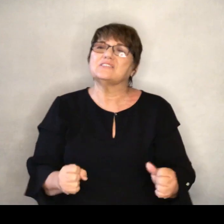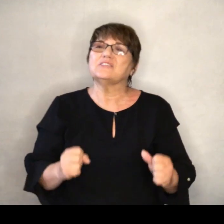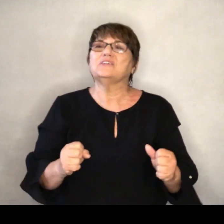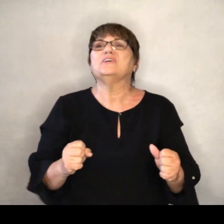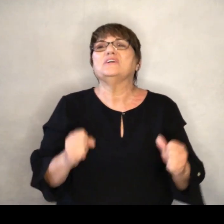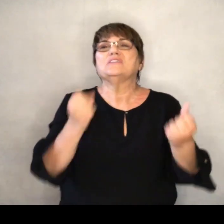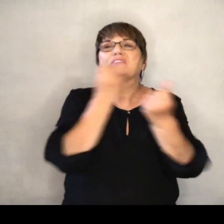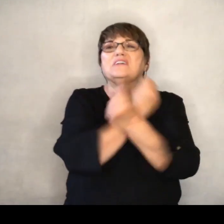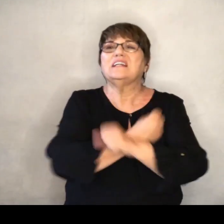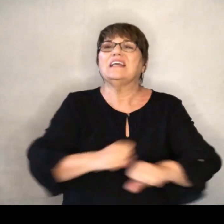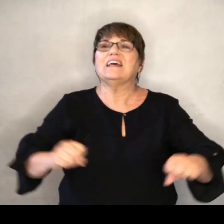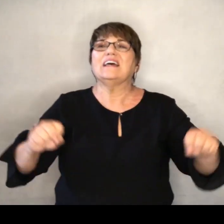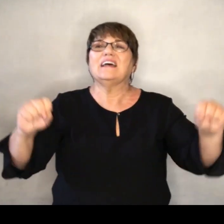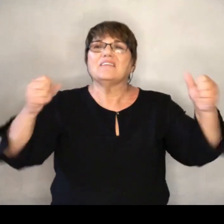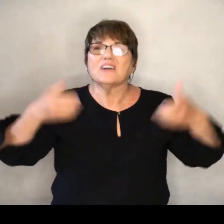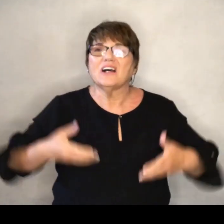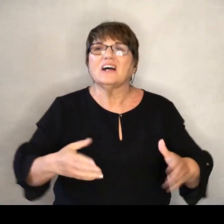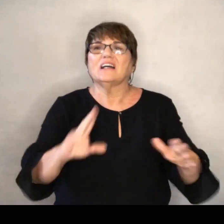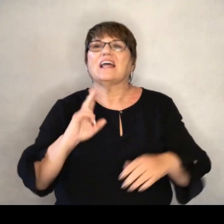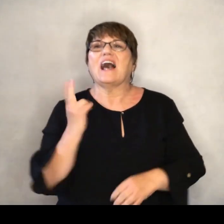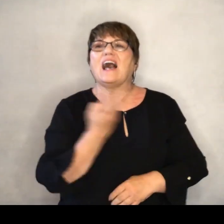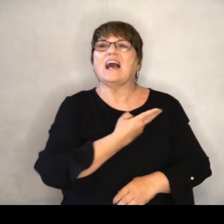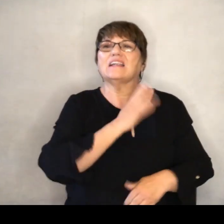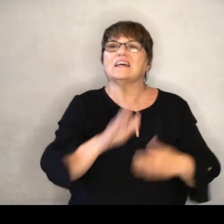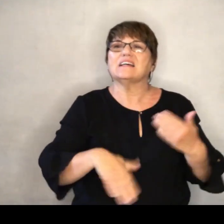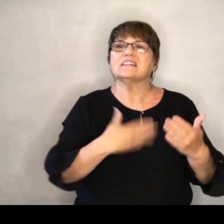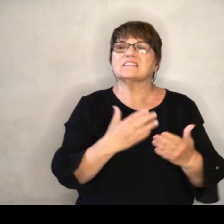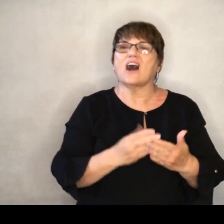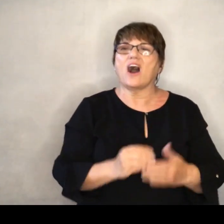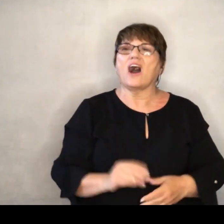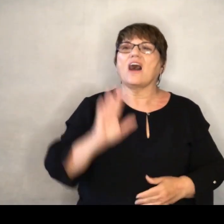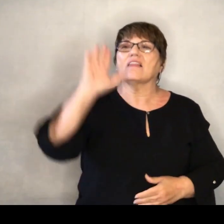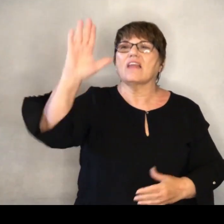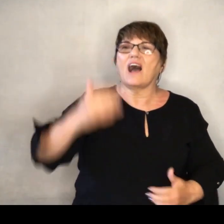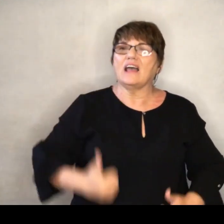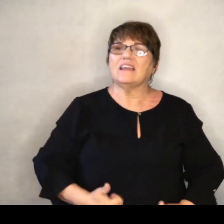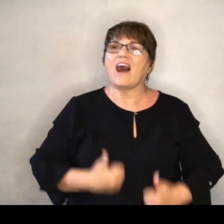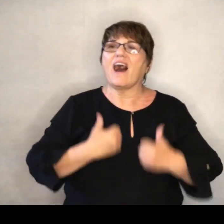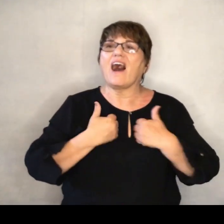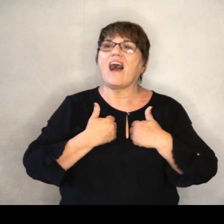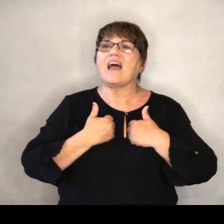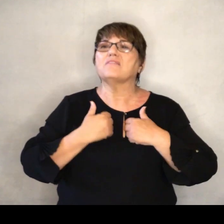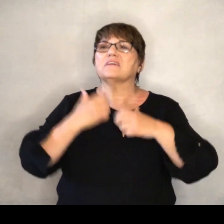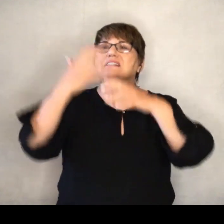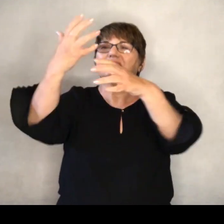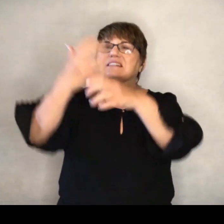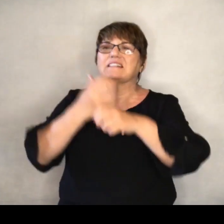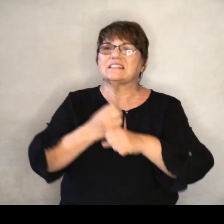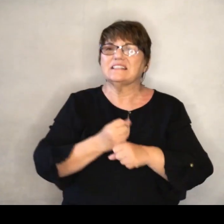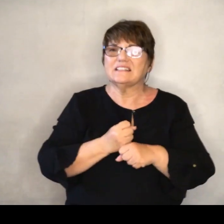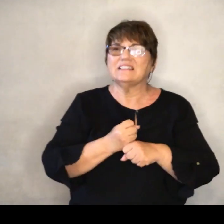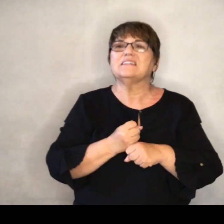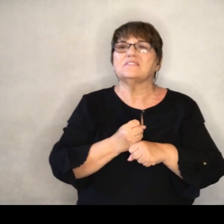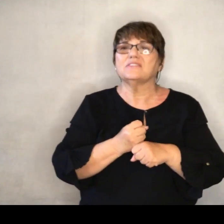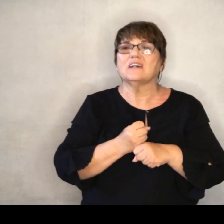as at Let us all thy life receive